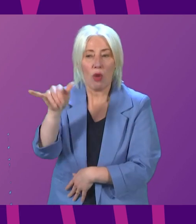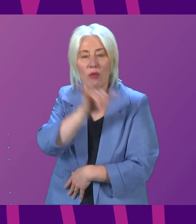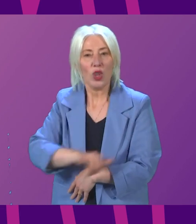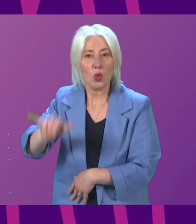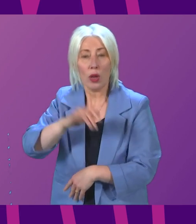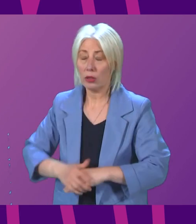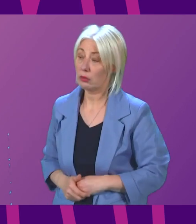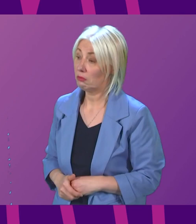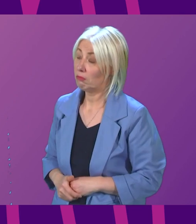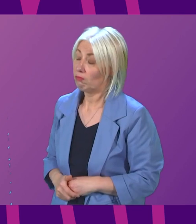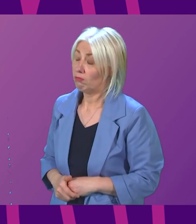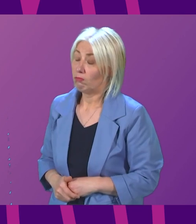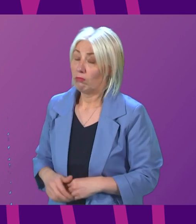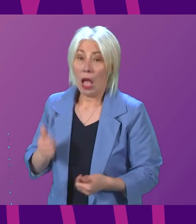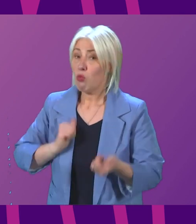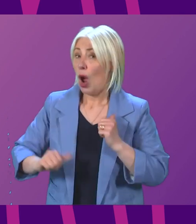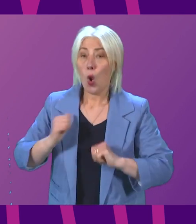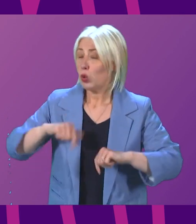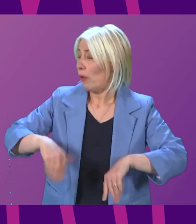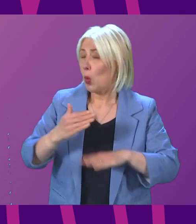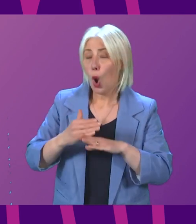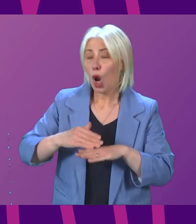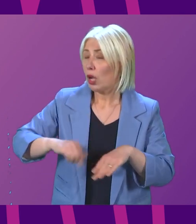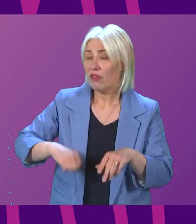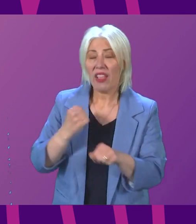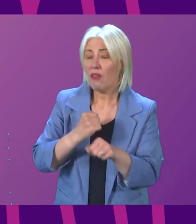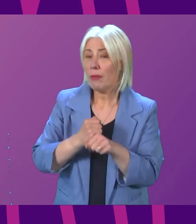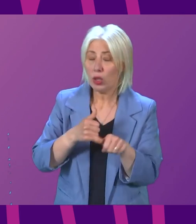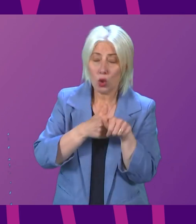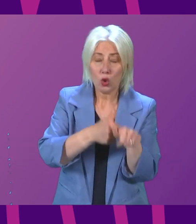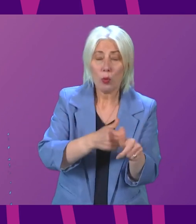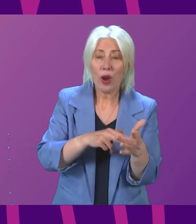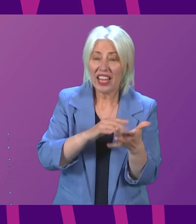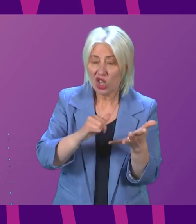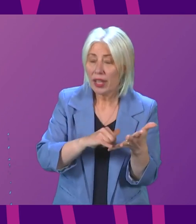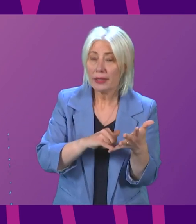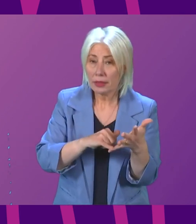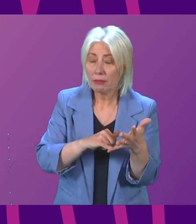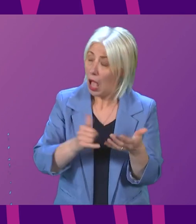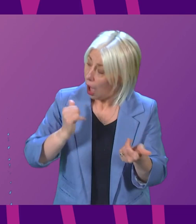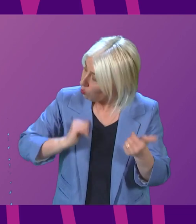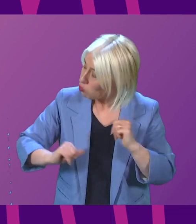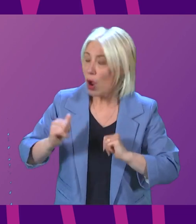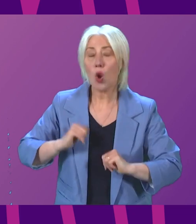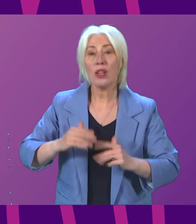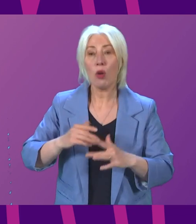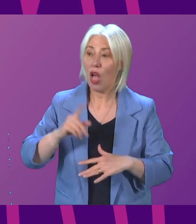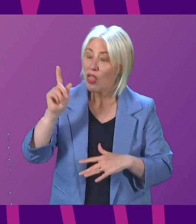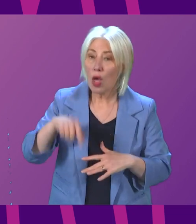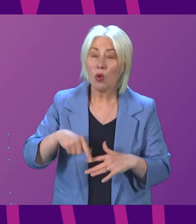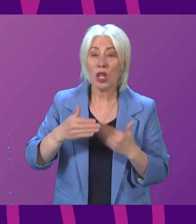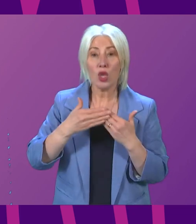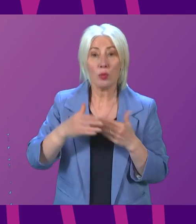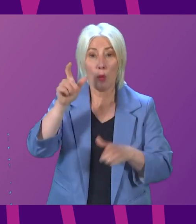I'm proud of the work that this government does to support the NHS. I'm proud of the fact that there are thousands more people